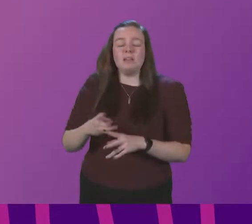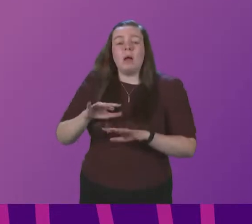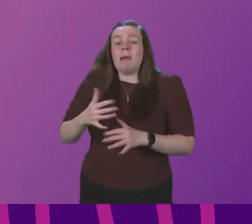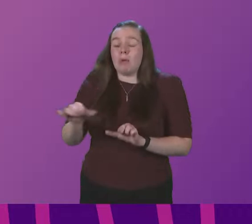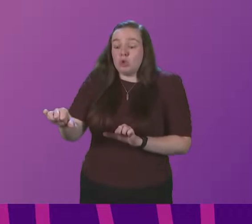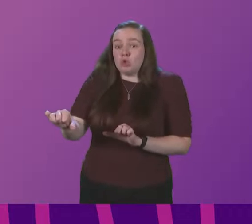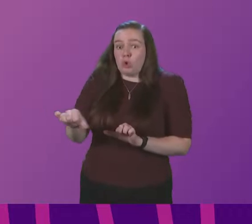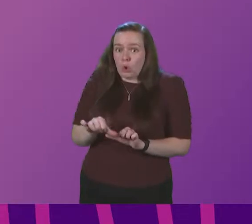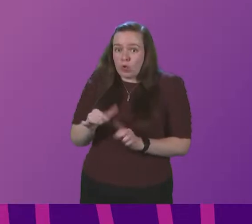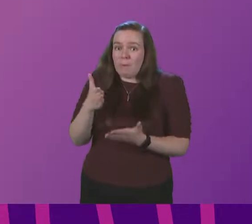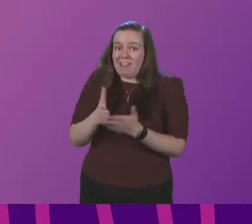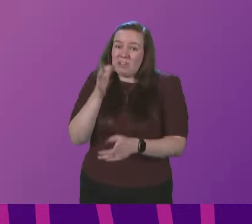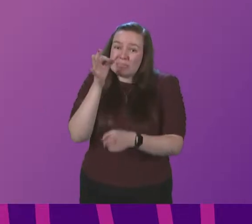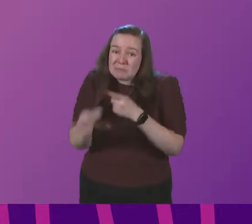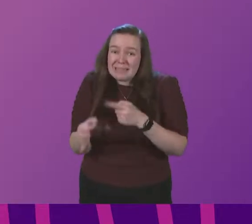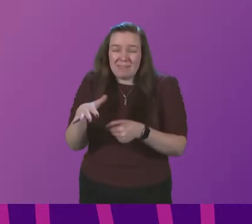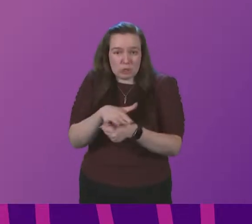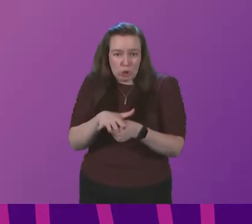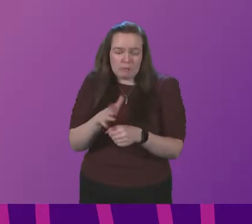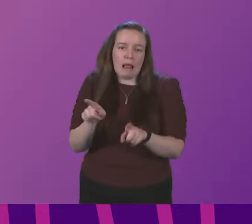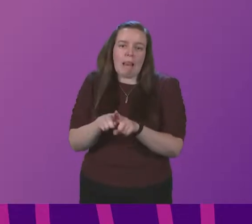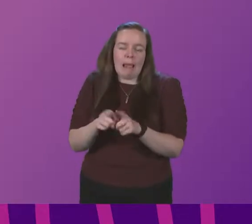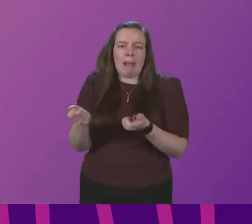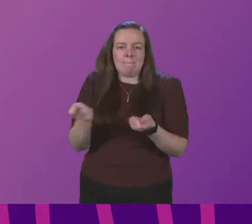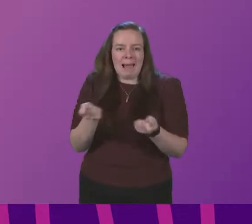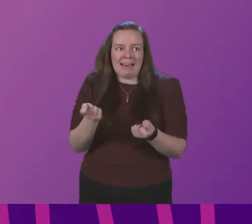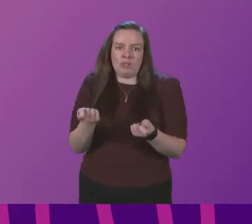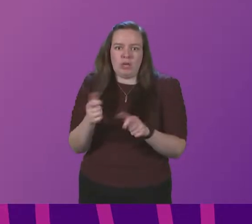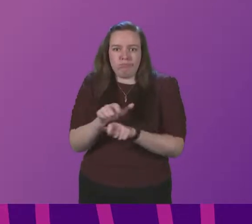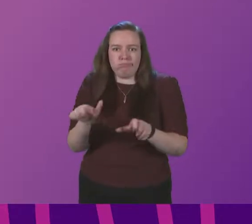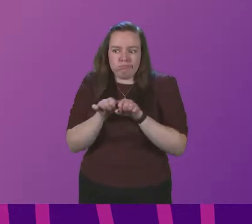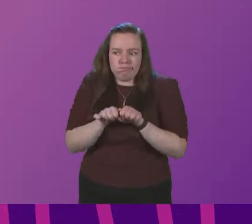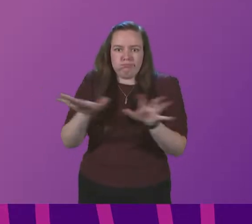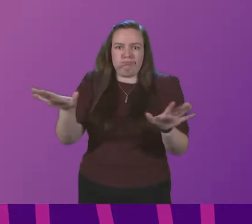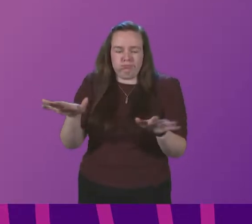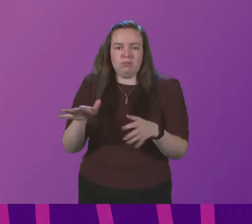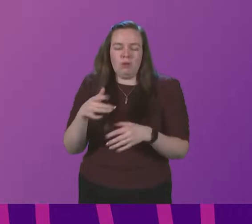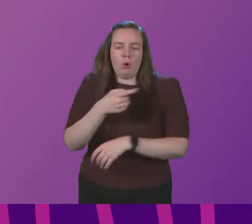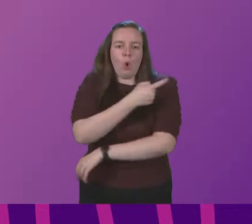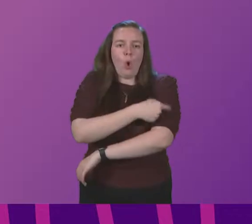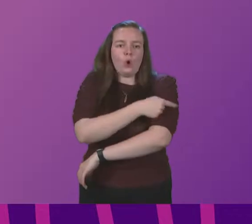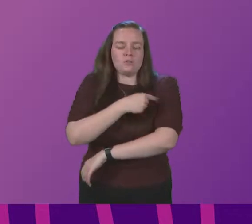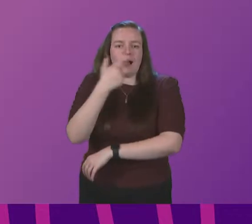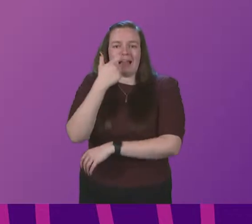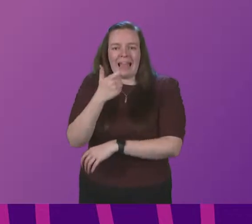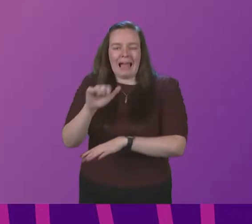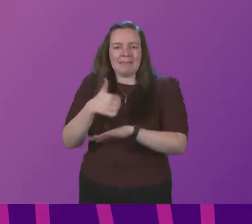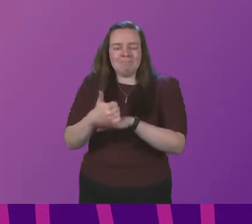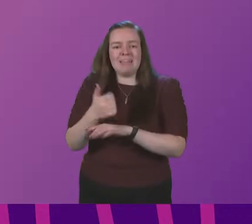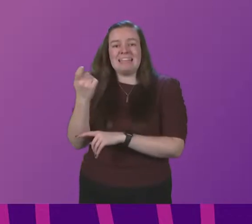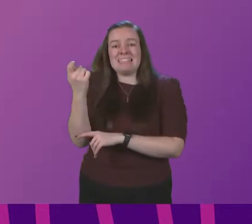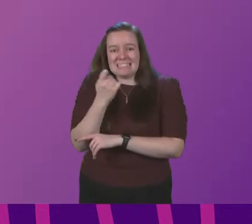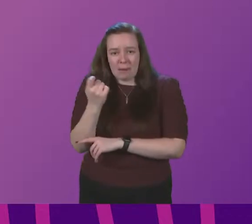very specific circumstances, such as managing an ongoing outbreak, where, of course, hospitals can put in place temporary